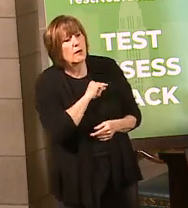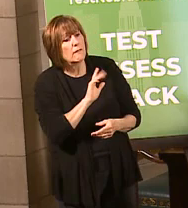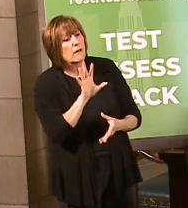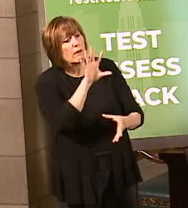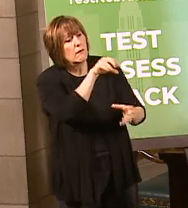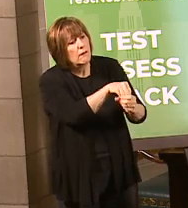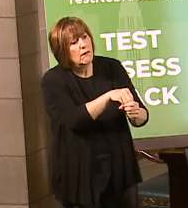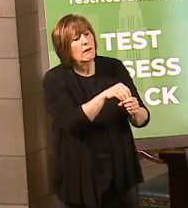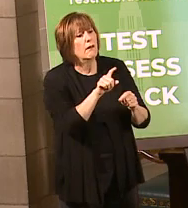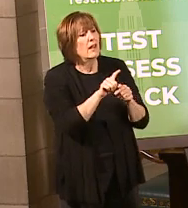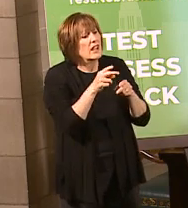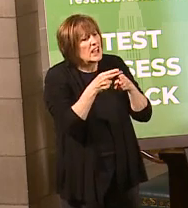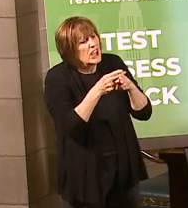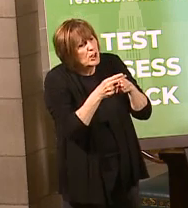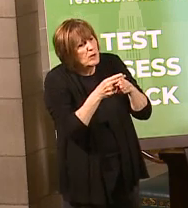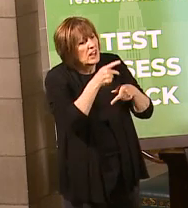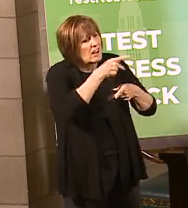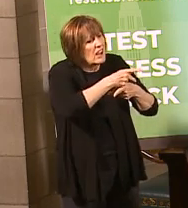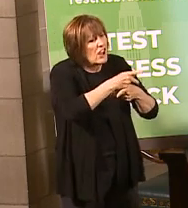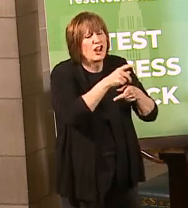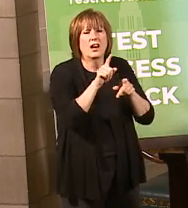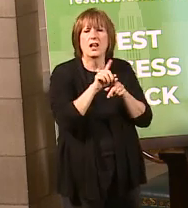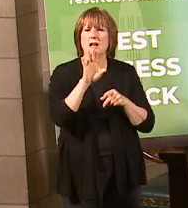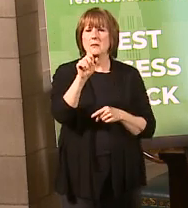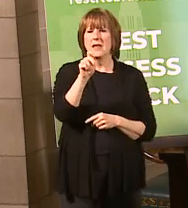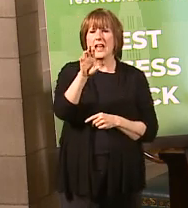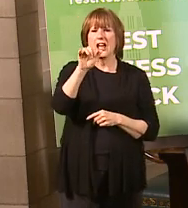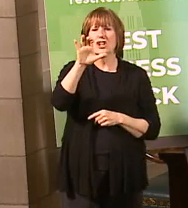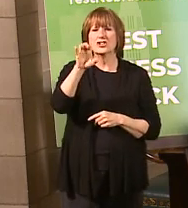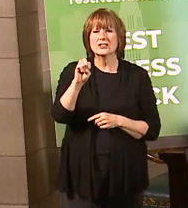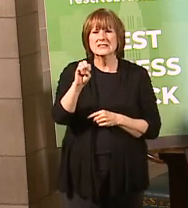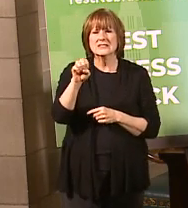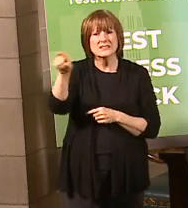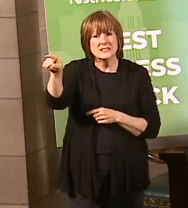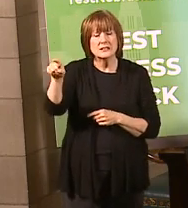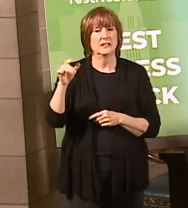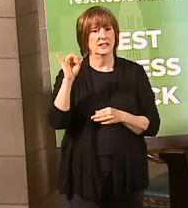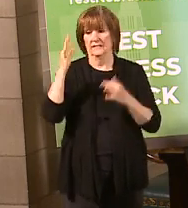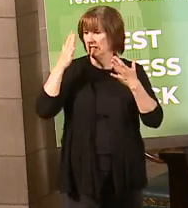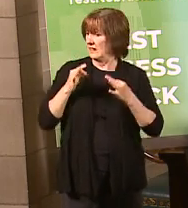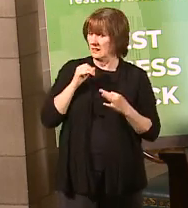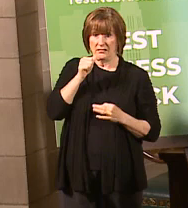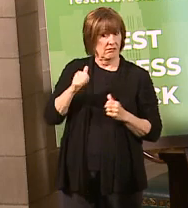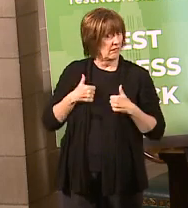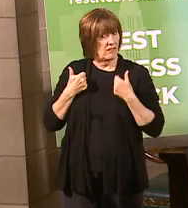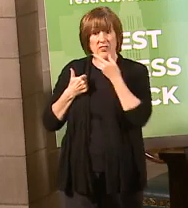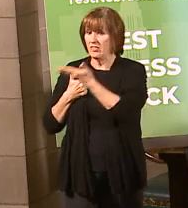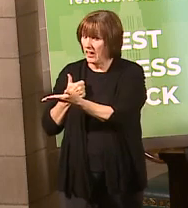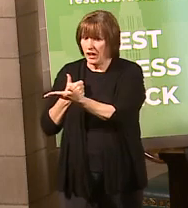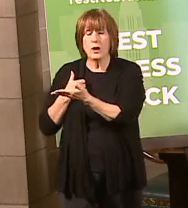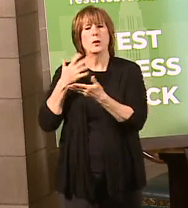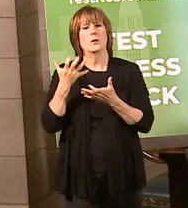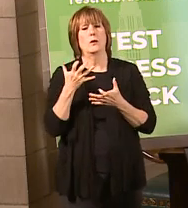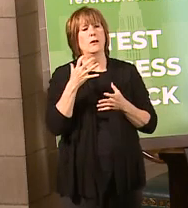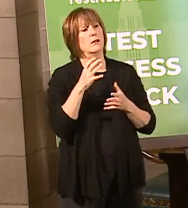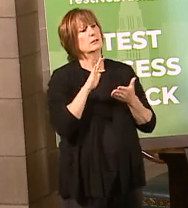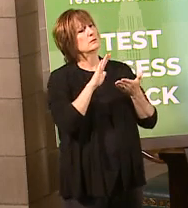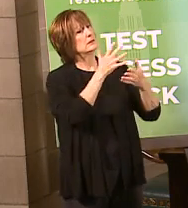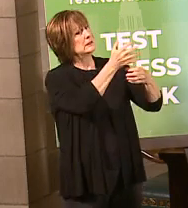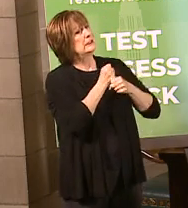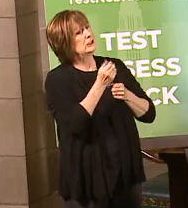such as the Beatrice State Development Center. They choose not to live there, and they choose to get their services in the community, hence the waiver